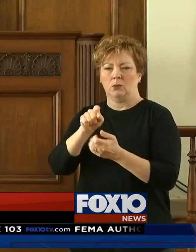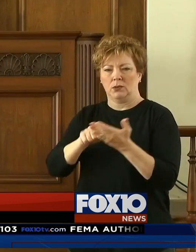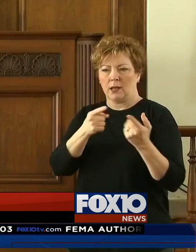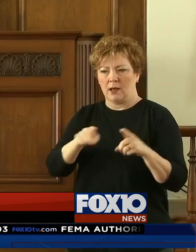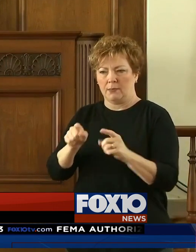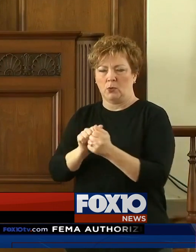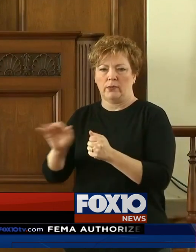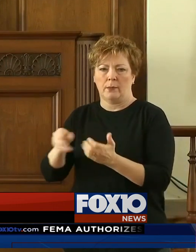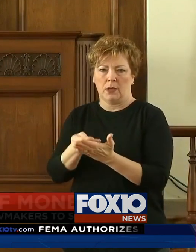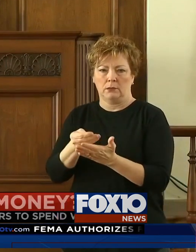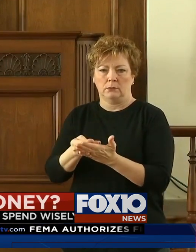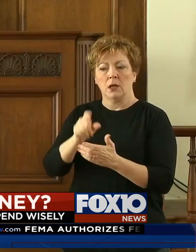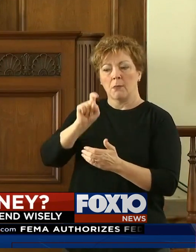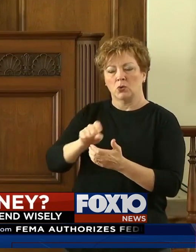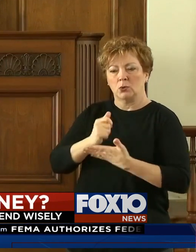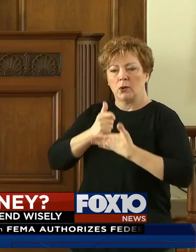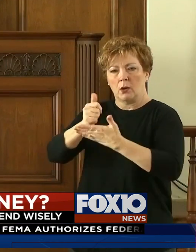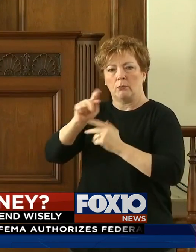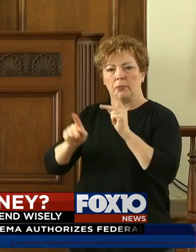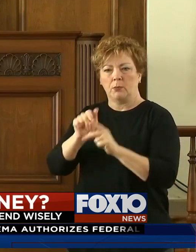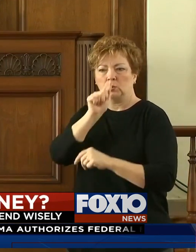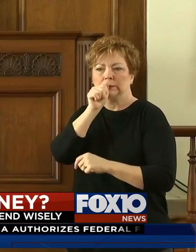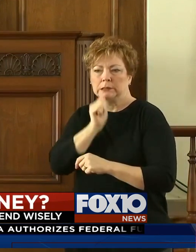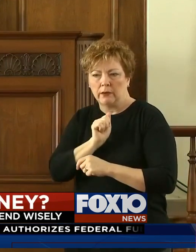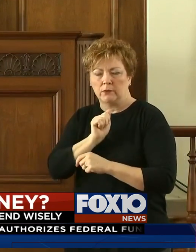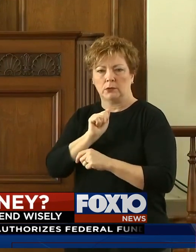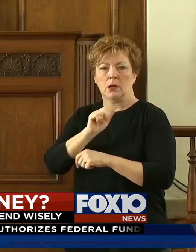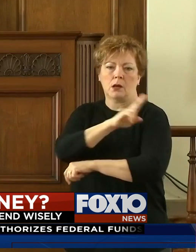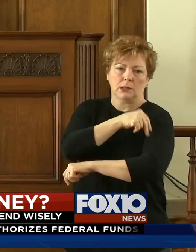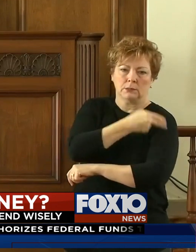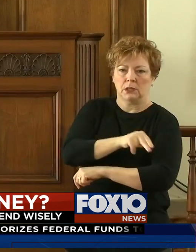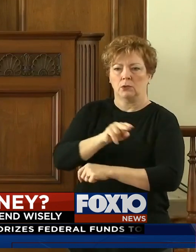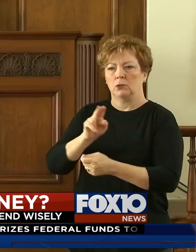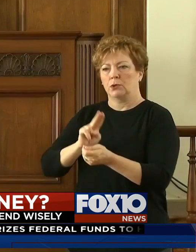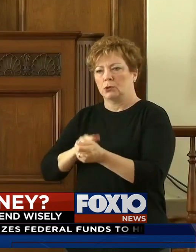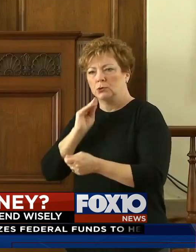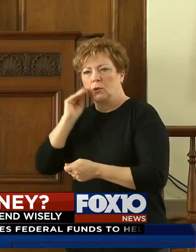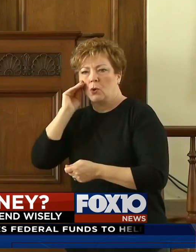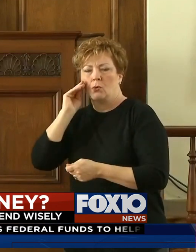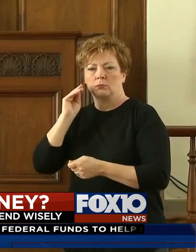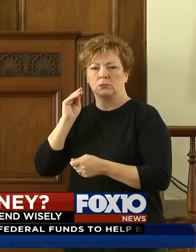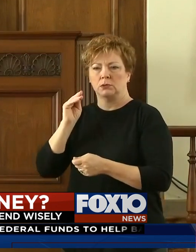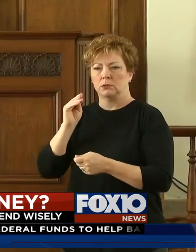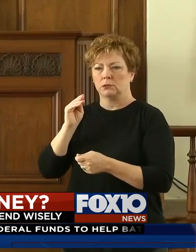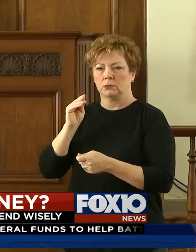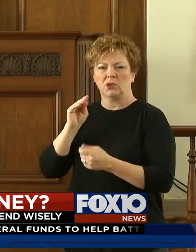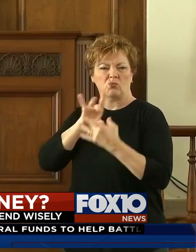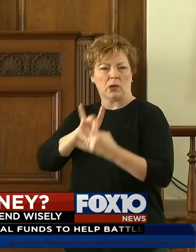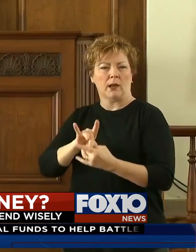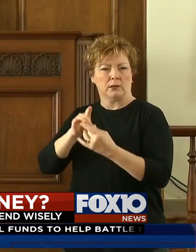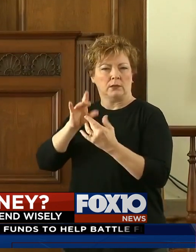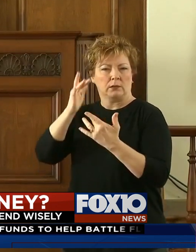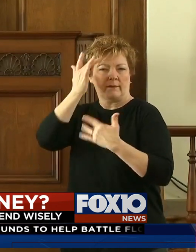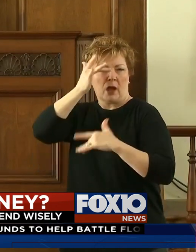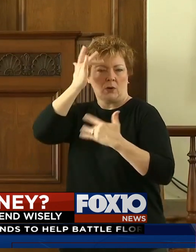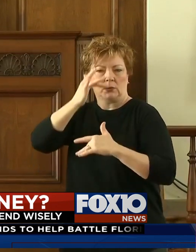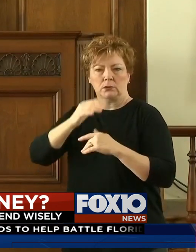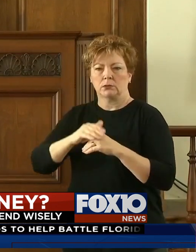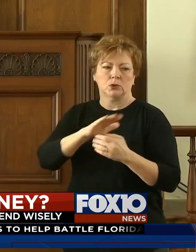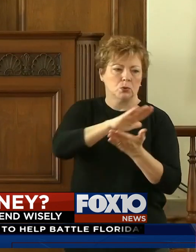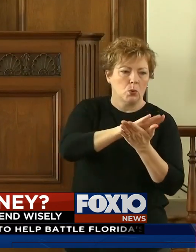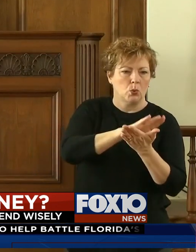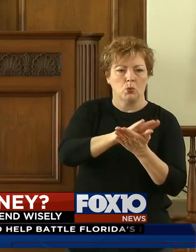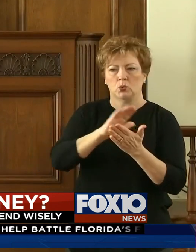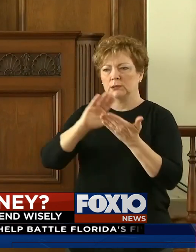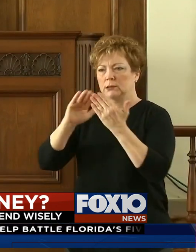supposed to be going to help those who are suffering from the virus, hospitals, nursing homes, education institutions, cities, counties, you